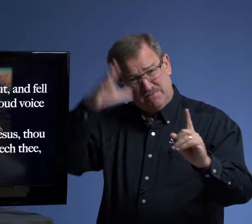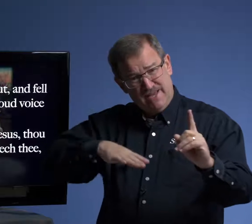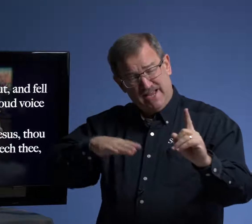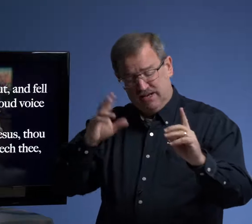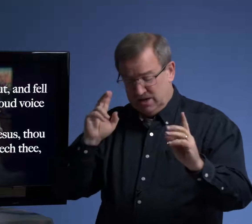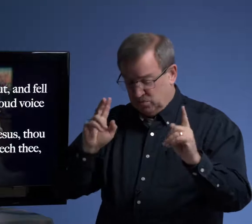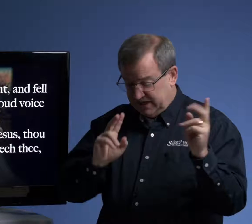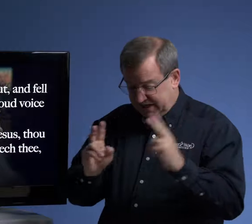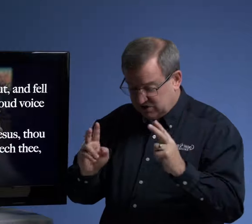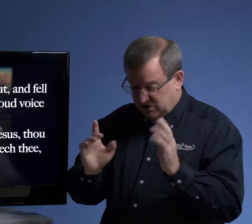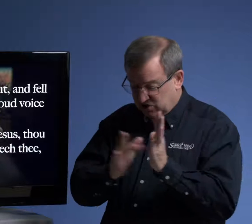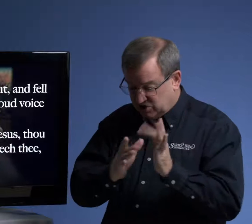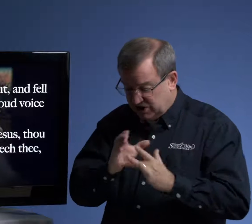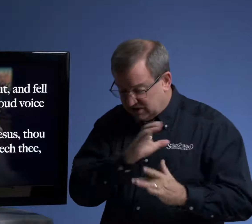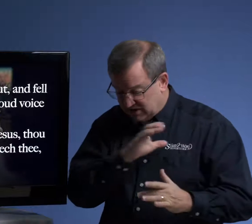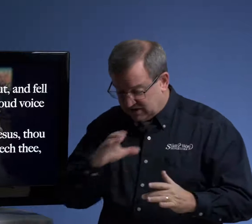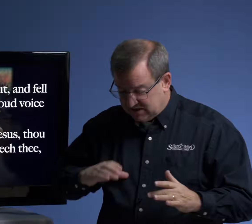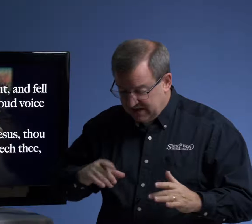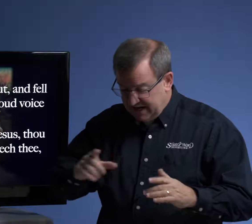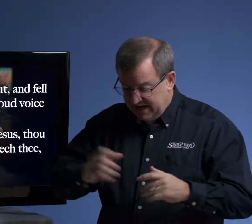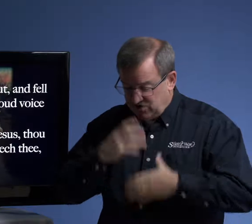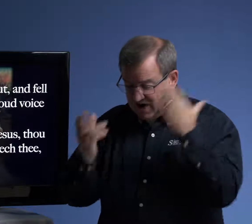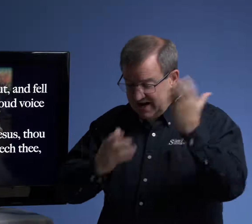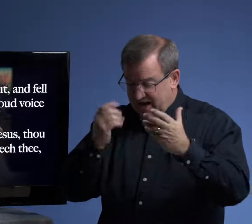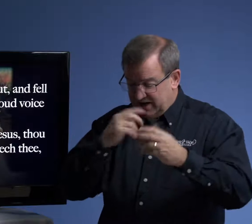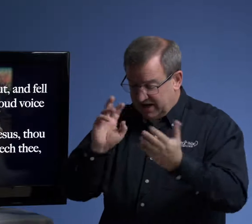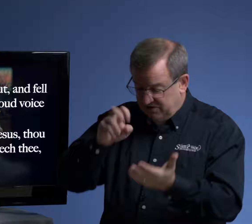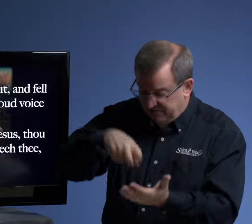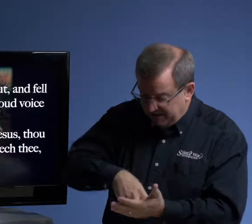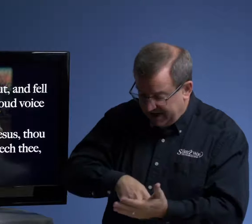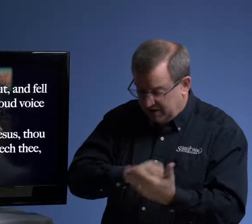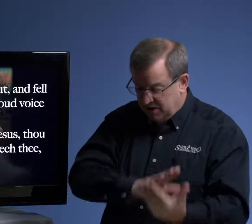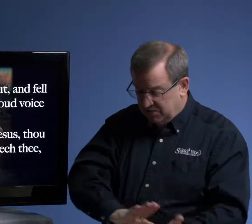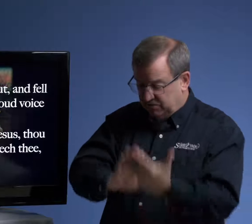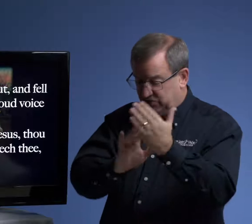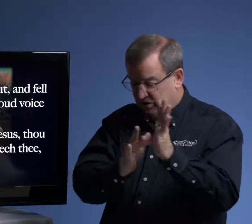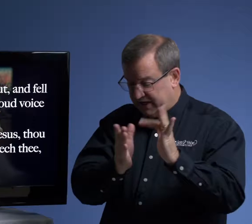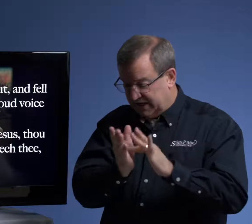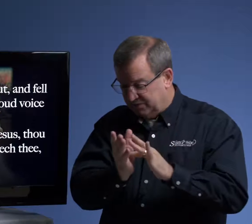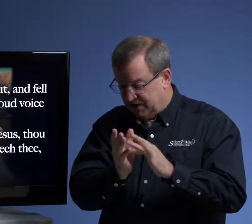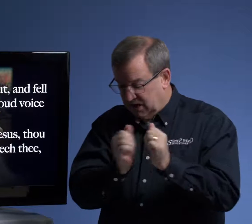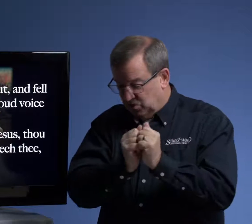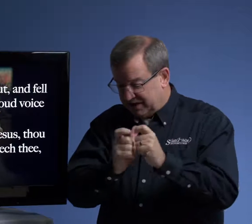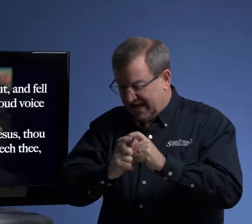man, when he saw Jesus, he cried out and he fell down before him with a